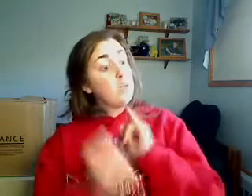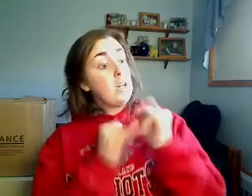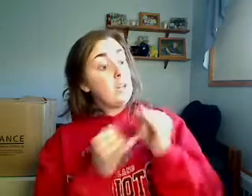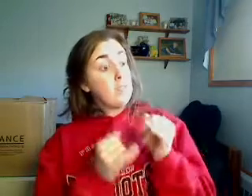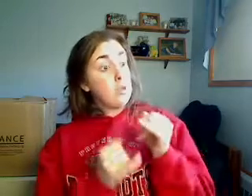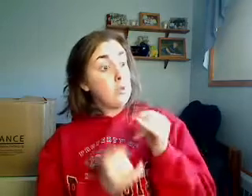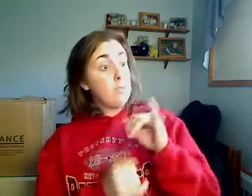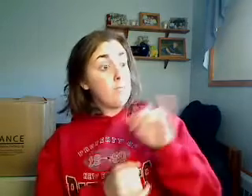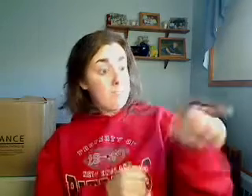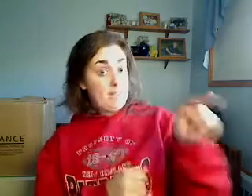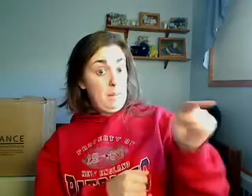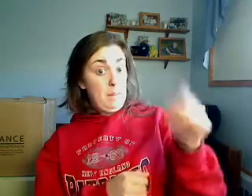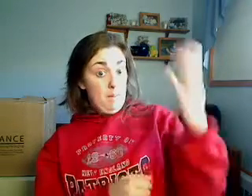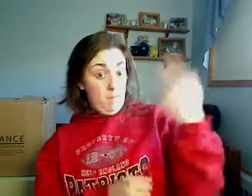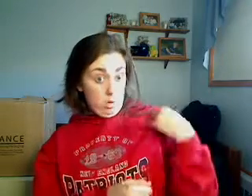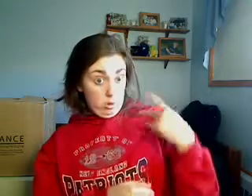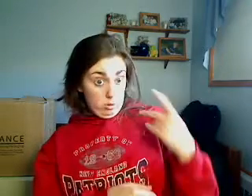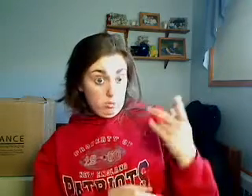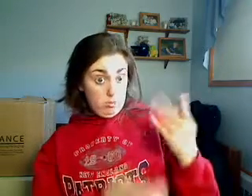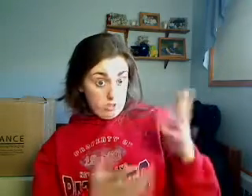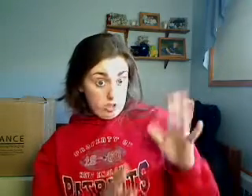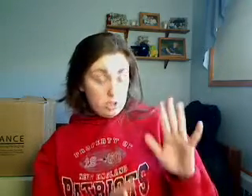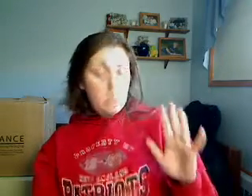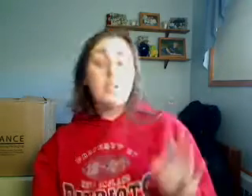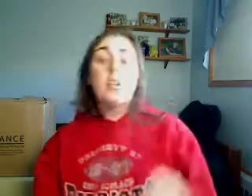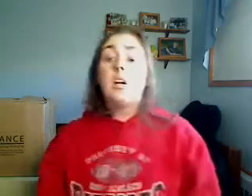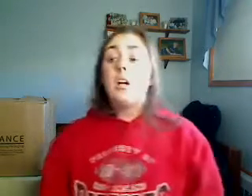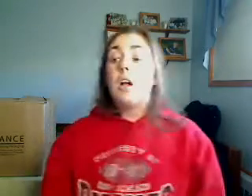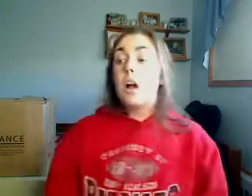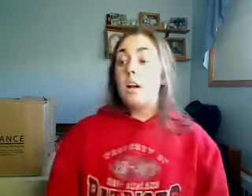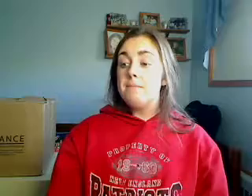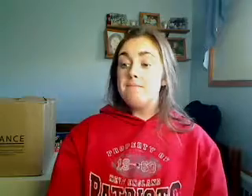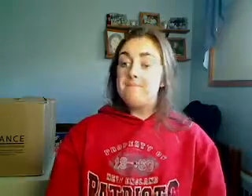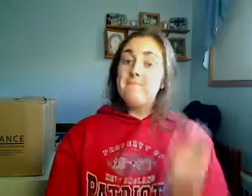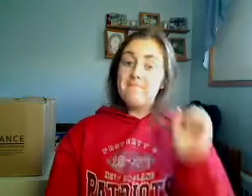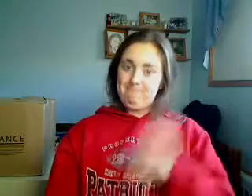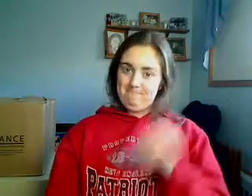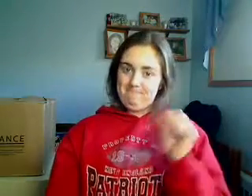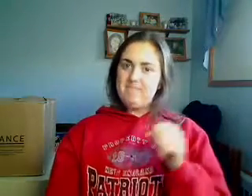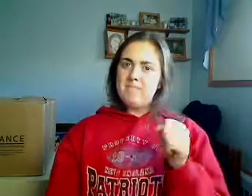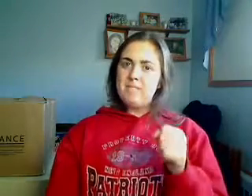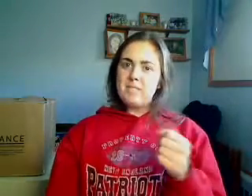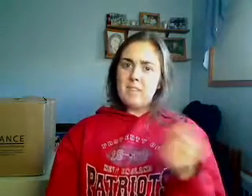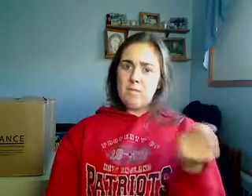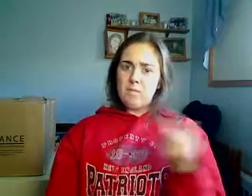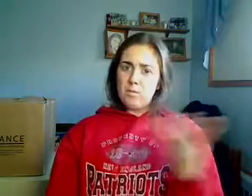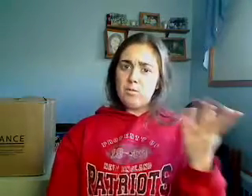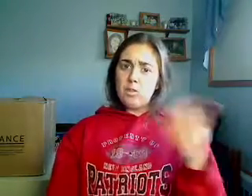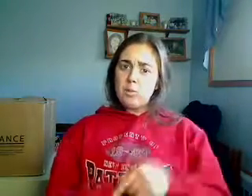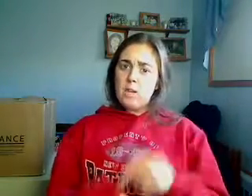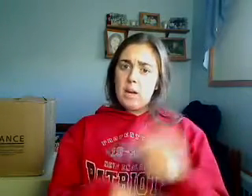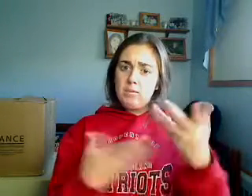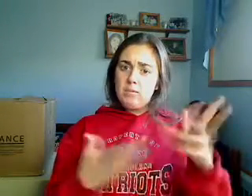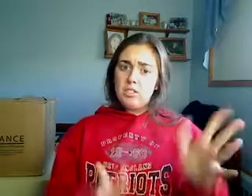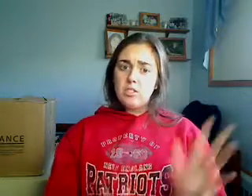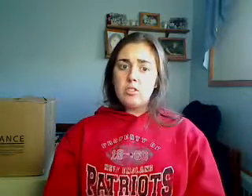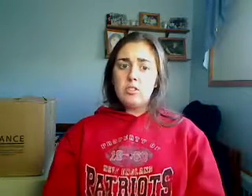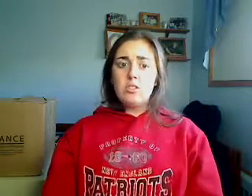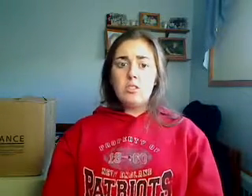minutes, or in what case, 10 minutes. carefully monitored. A member of the staff was standing there, sort of staring at the